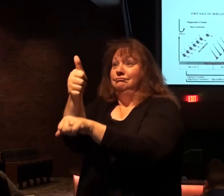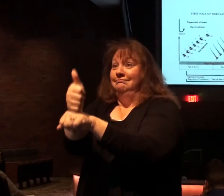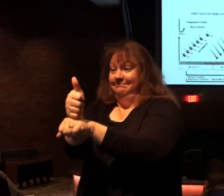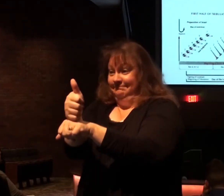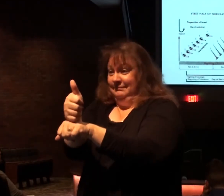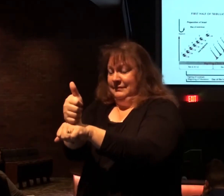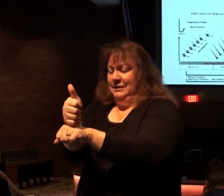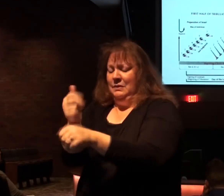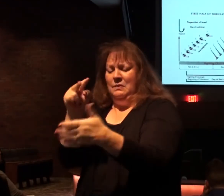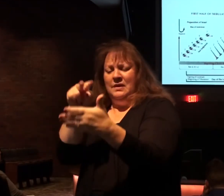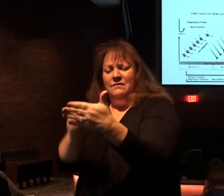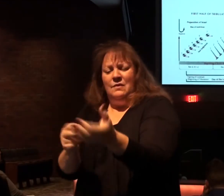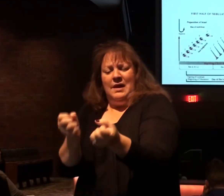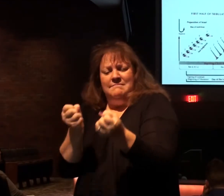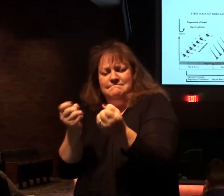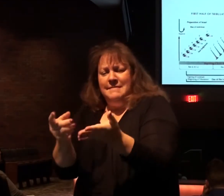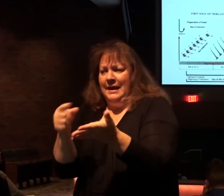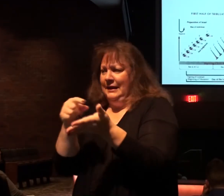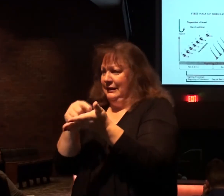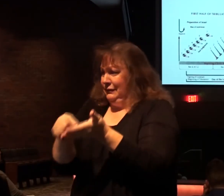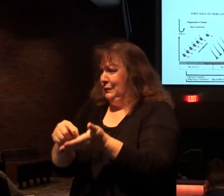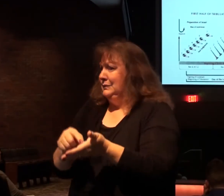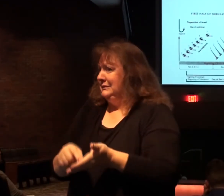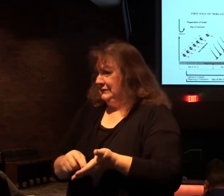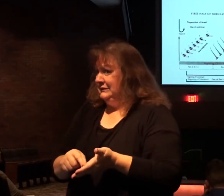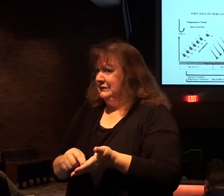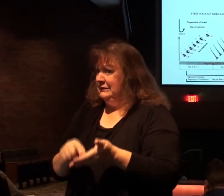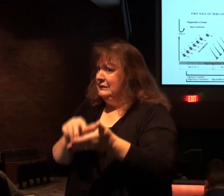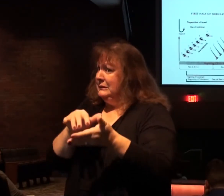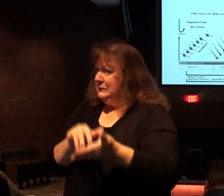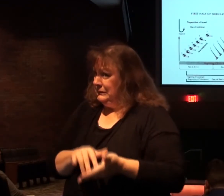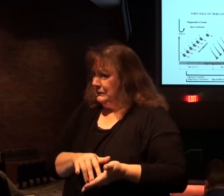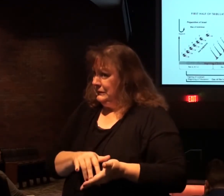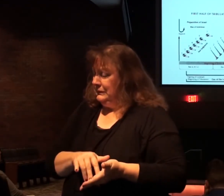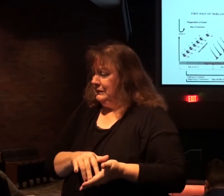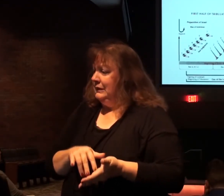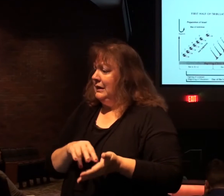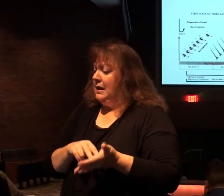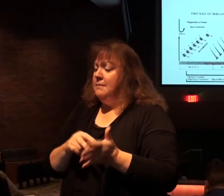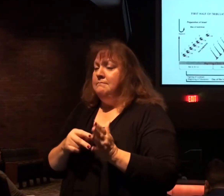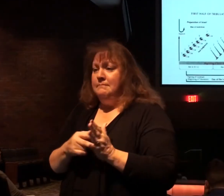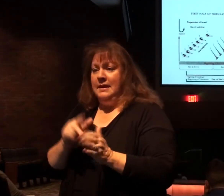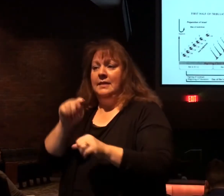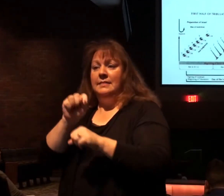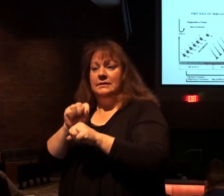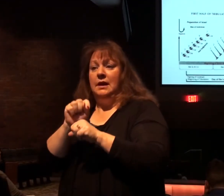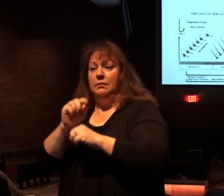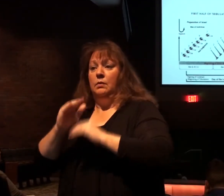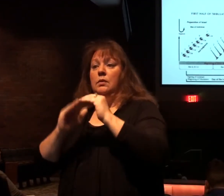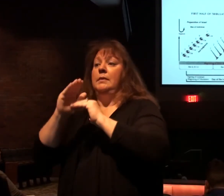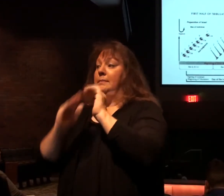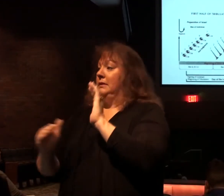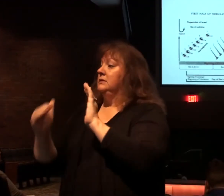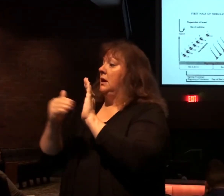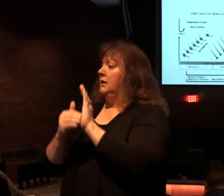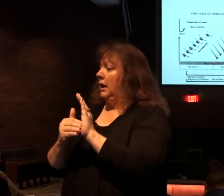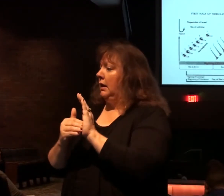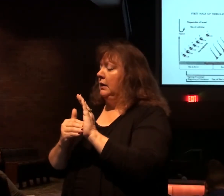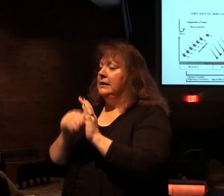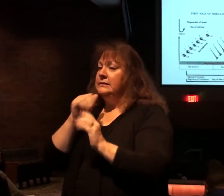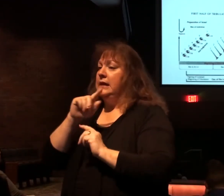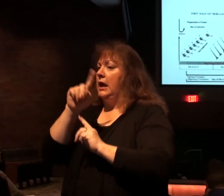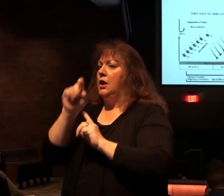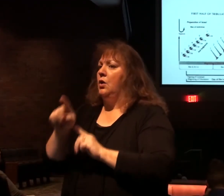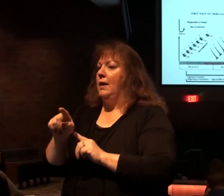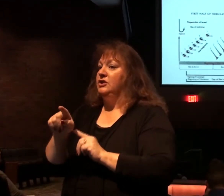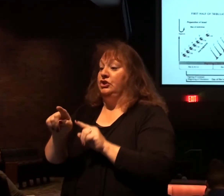a number of passages of scripture in our previous study that indicate the temple will be rebuilt. Not a question